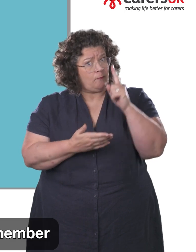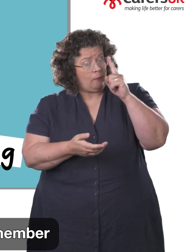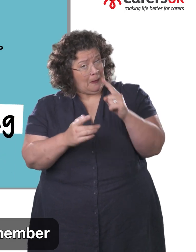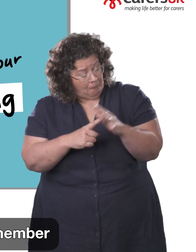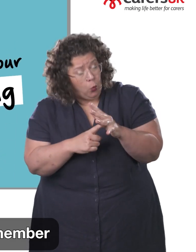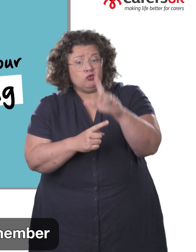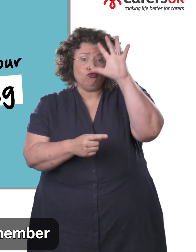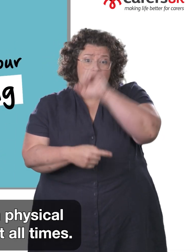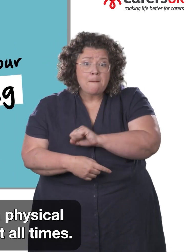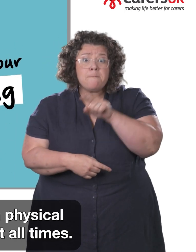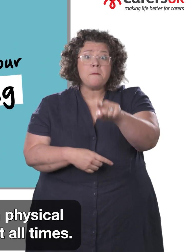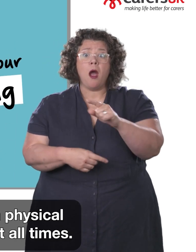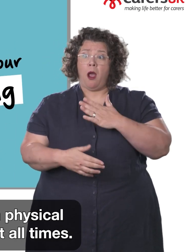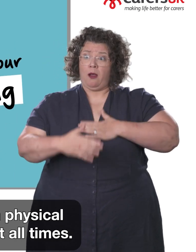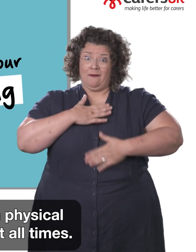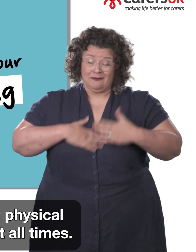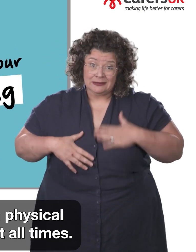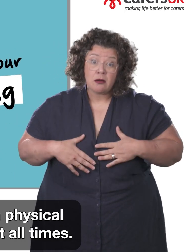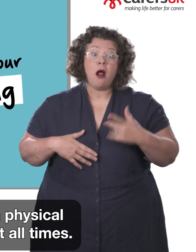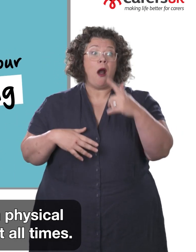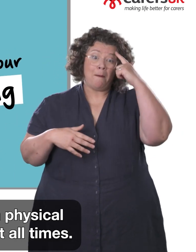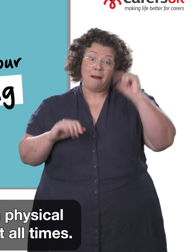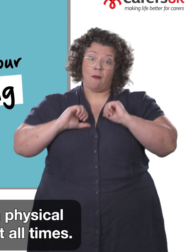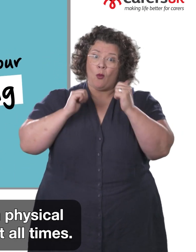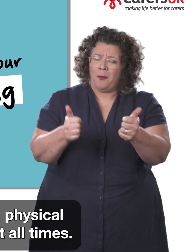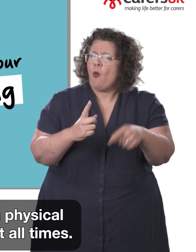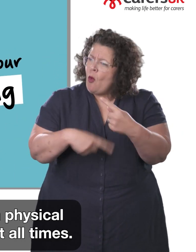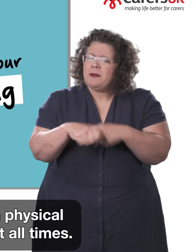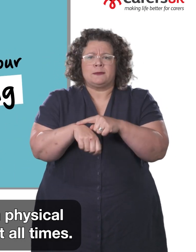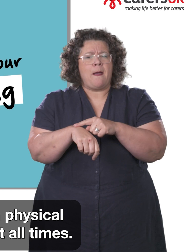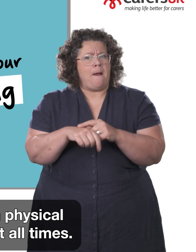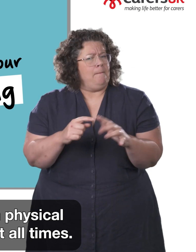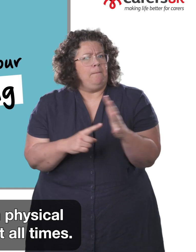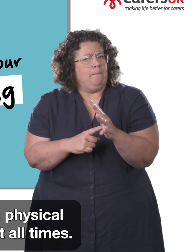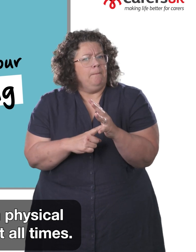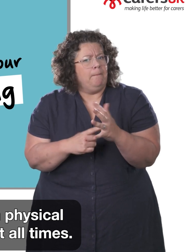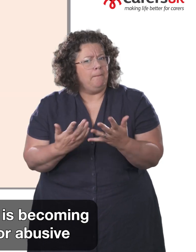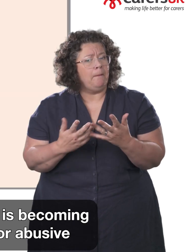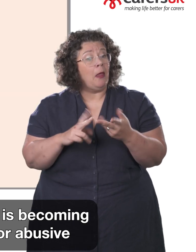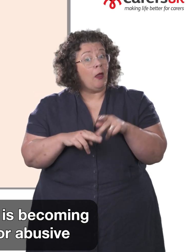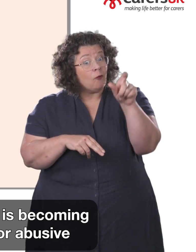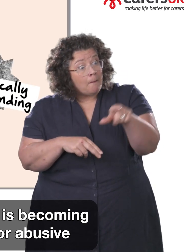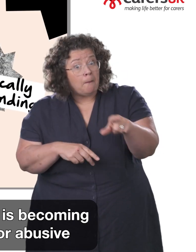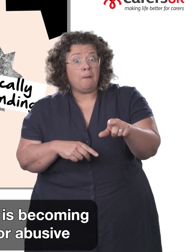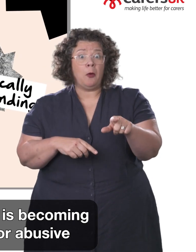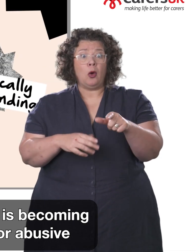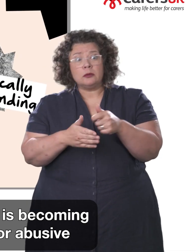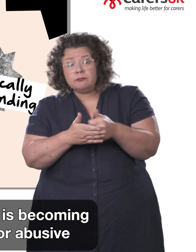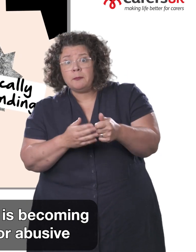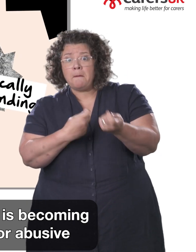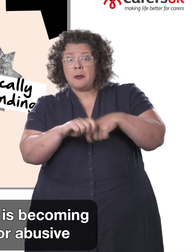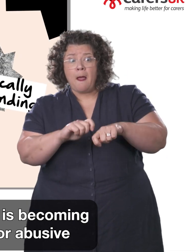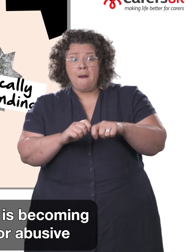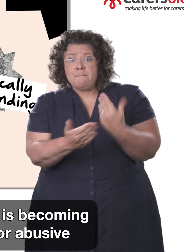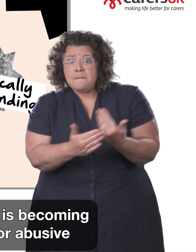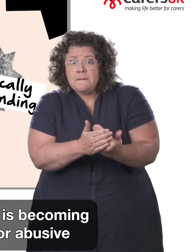It's important to remember to look after your own physical and mental wellbeing at all times. If the person you care for is becoming